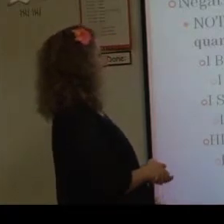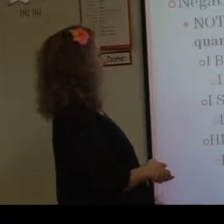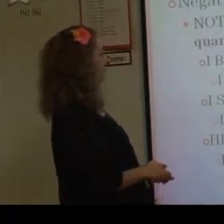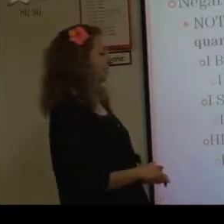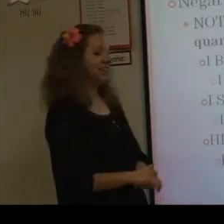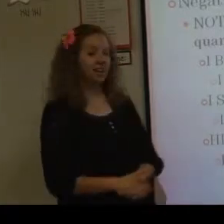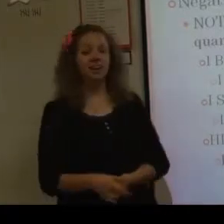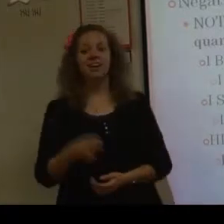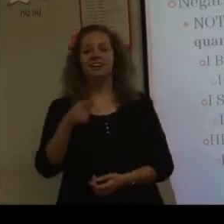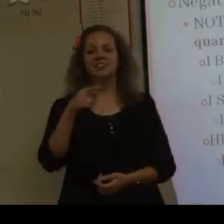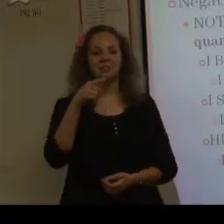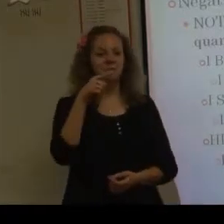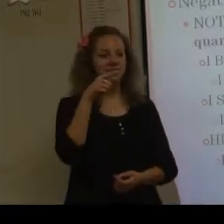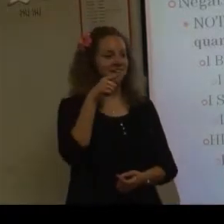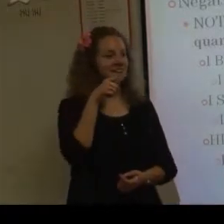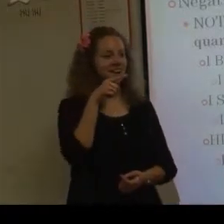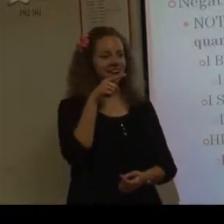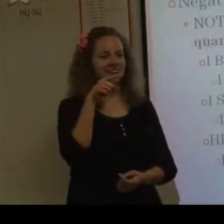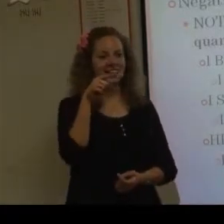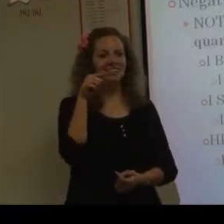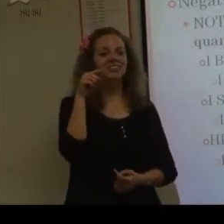He feel nothing he. So it would be not I at end.